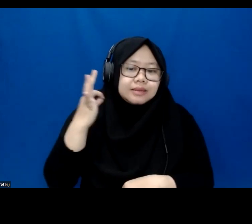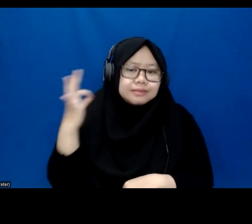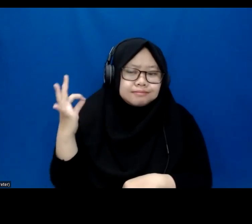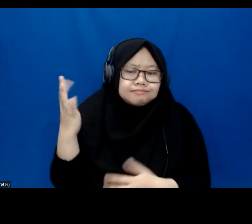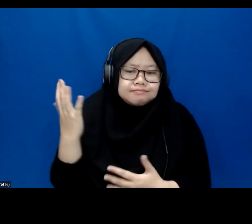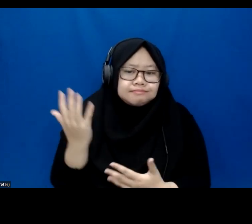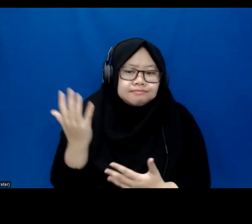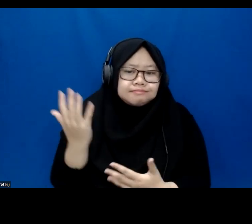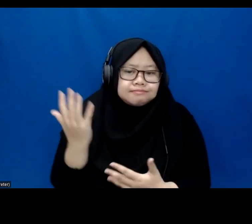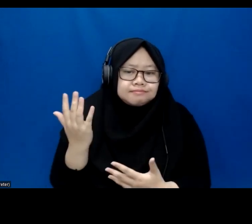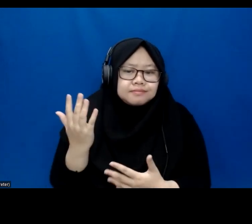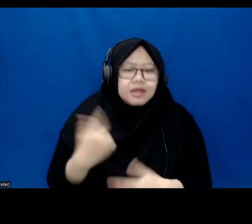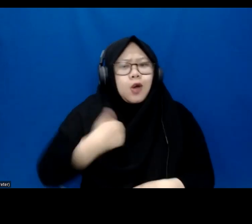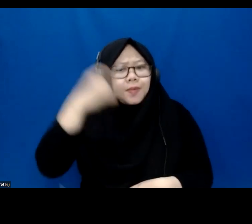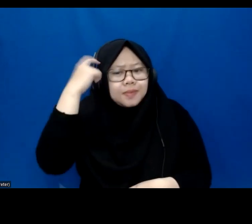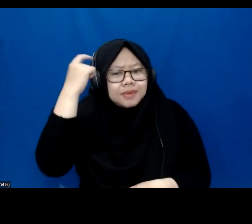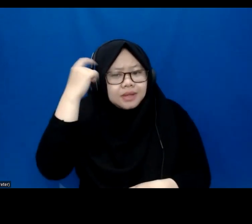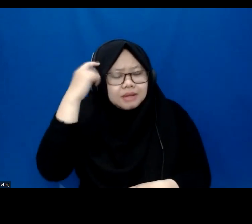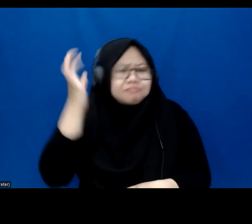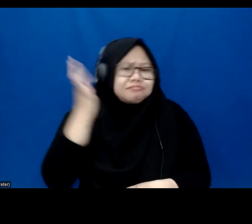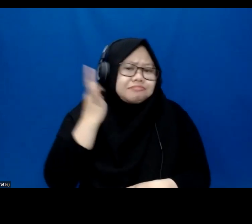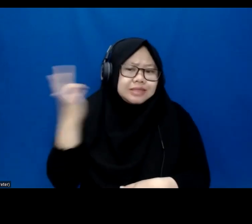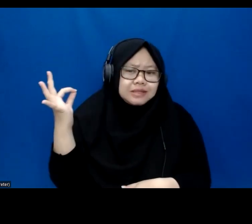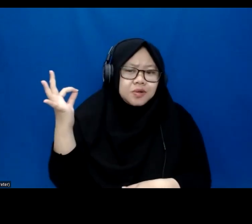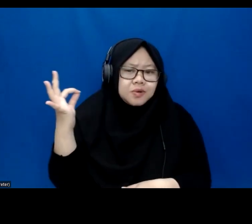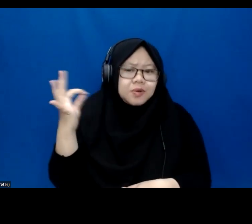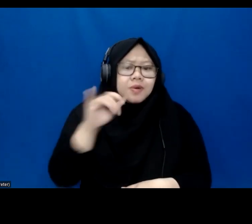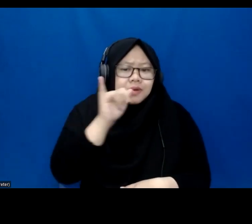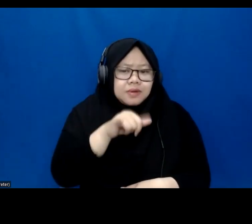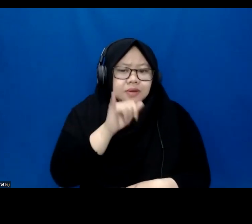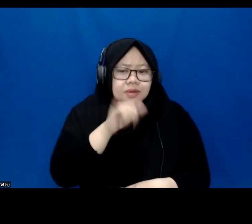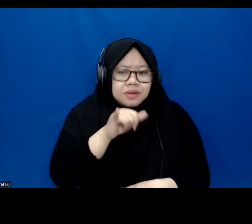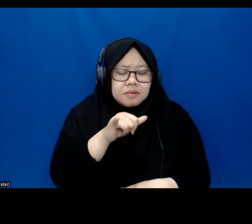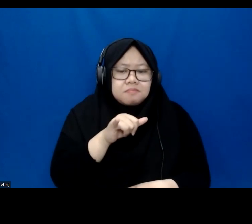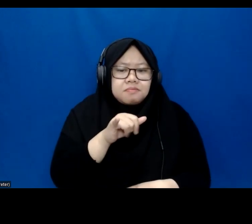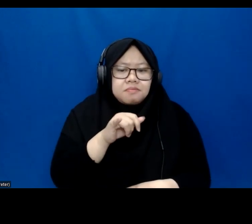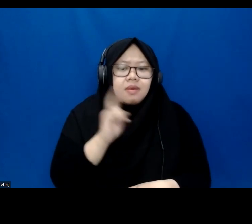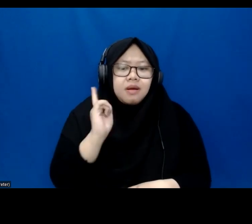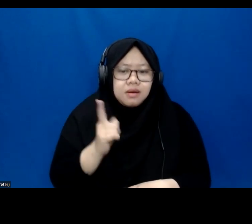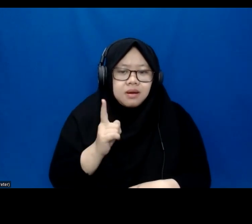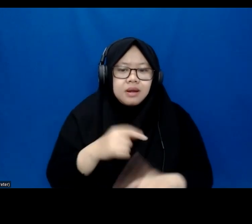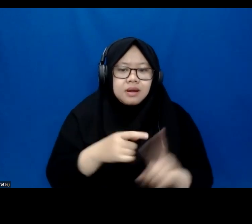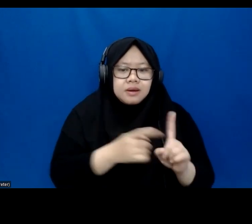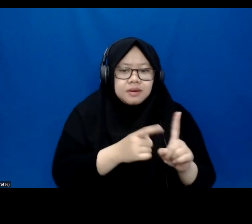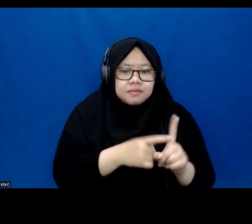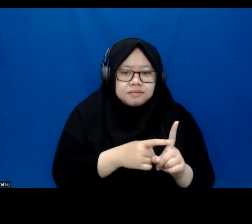I do think that the risk really is twofold. The first is really about